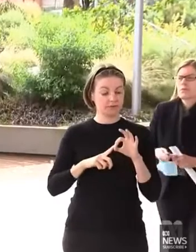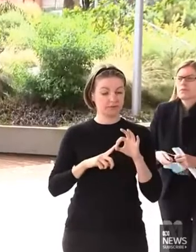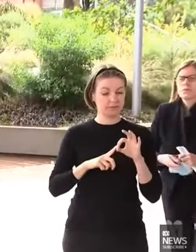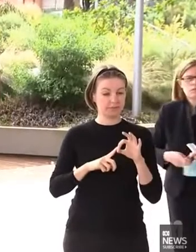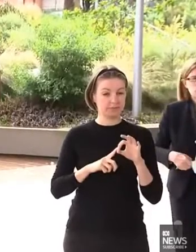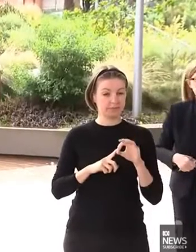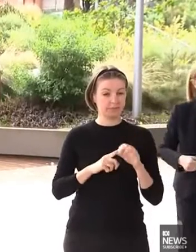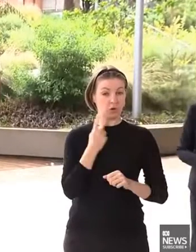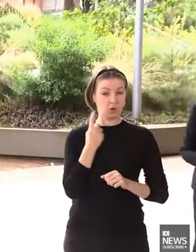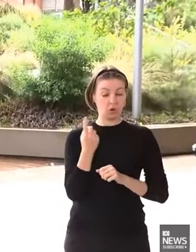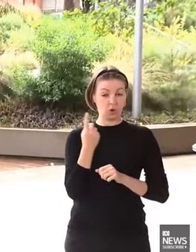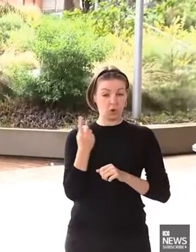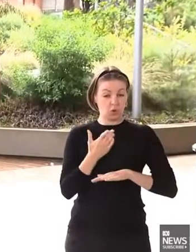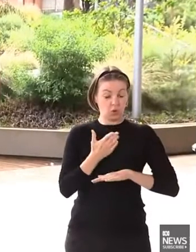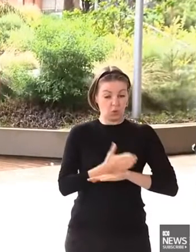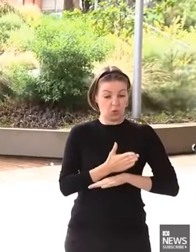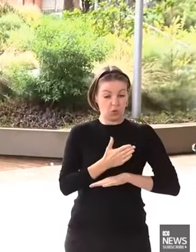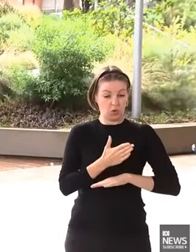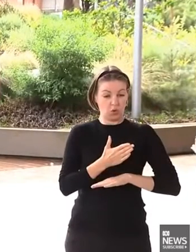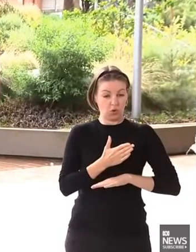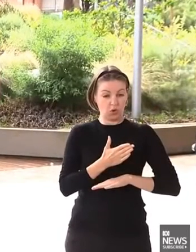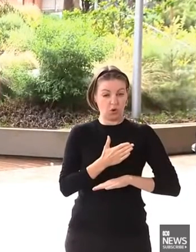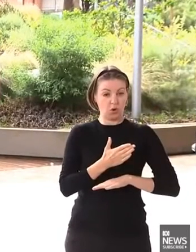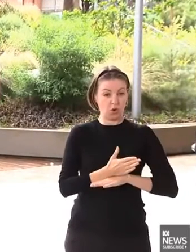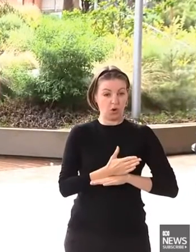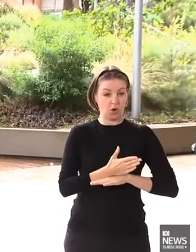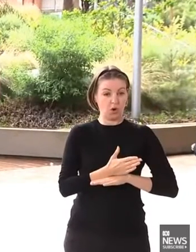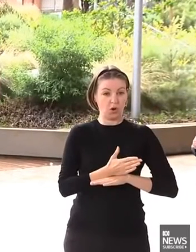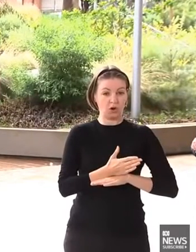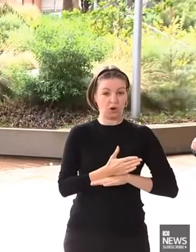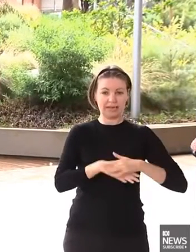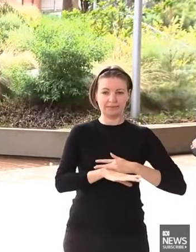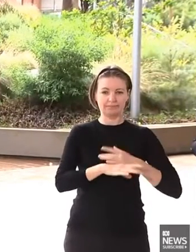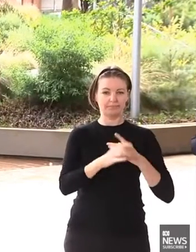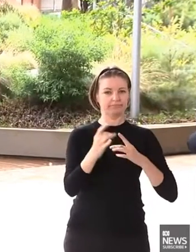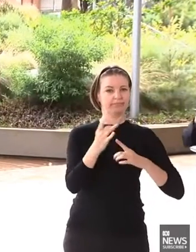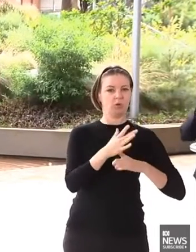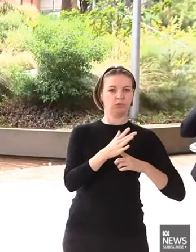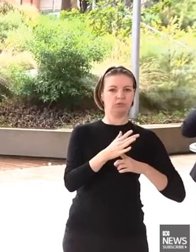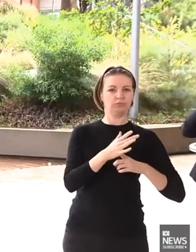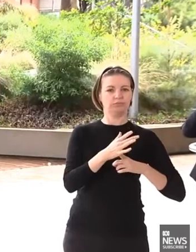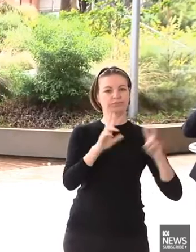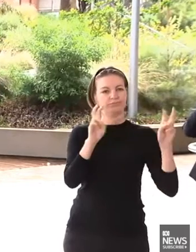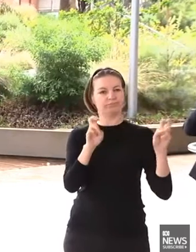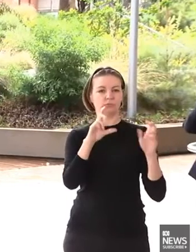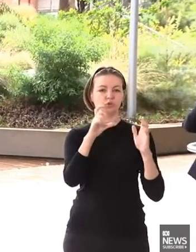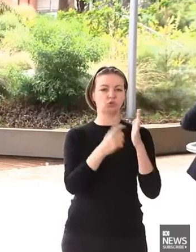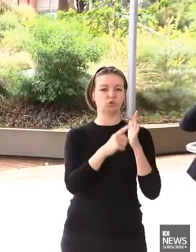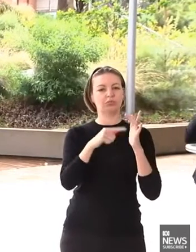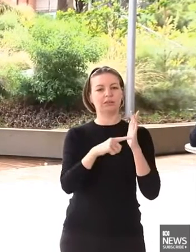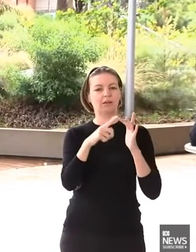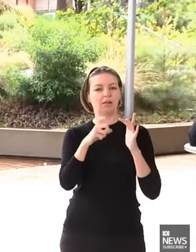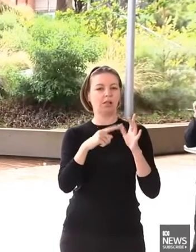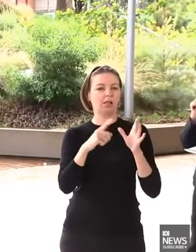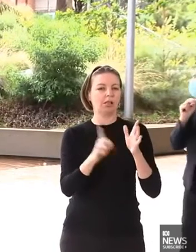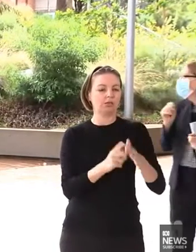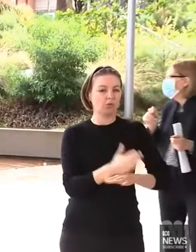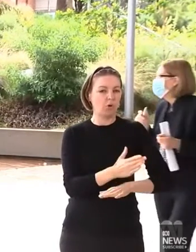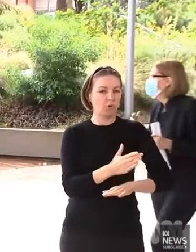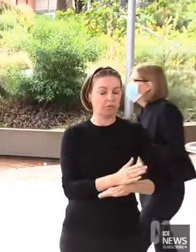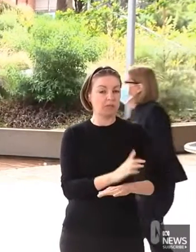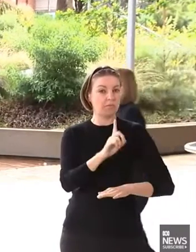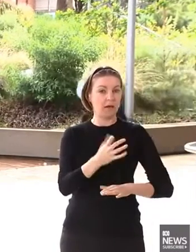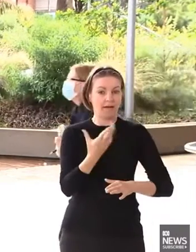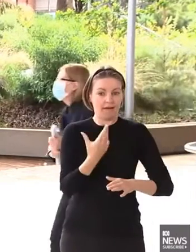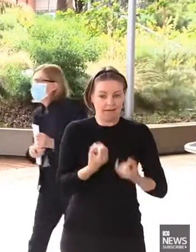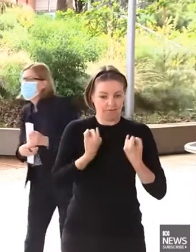COVID-positive, are being forced back to work in New South Wales? Premier, what's your message to the employers when they're doing that?